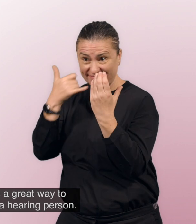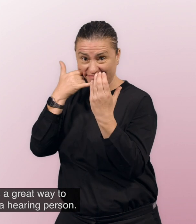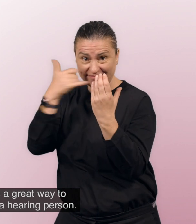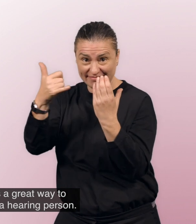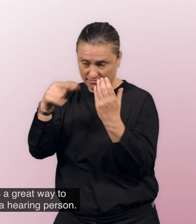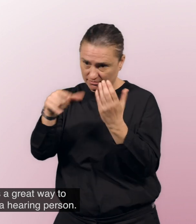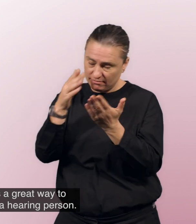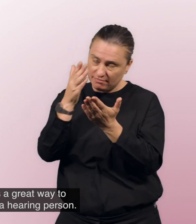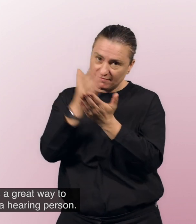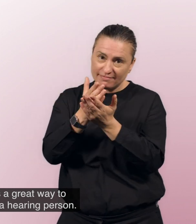hearing person.